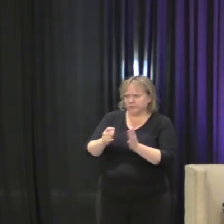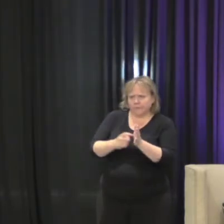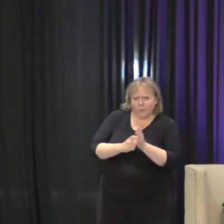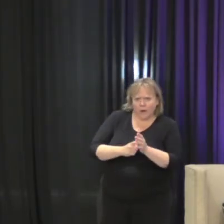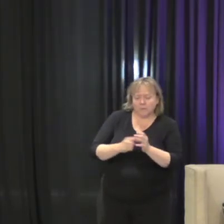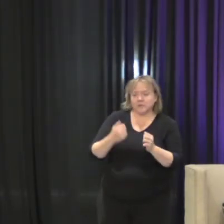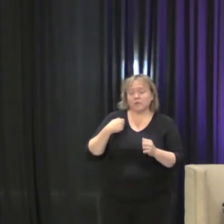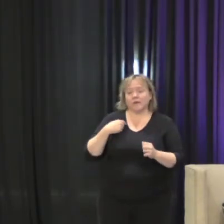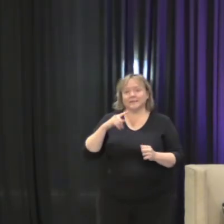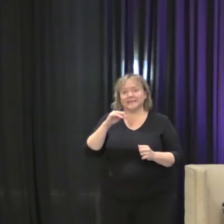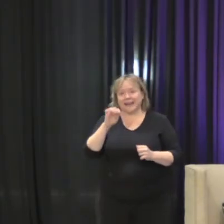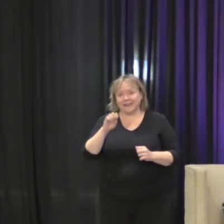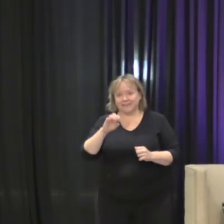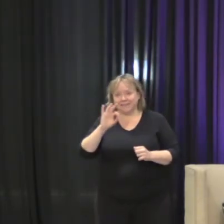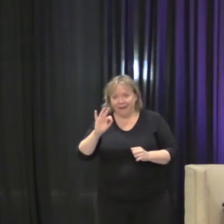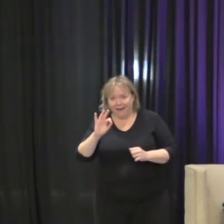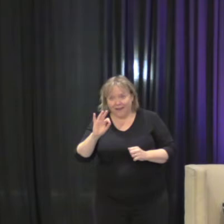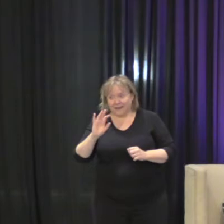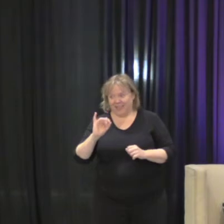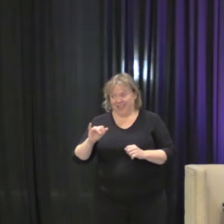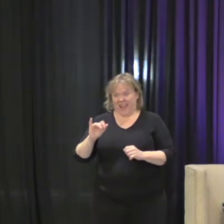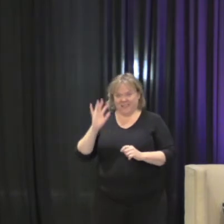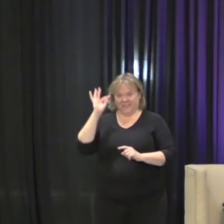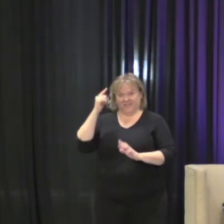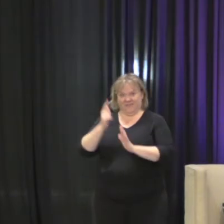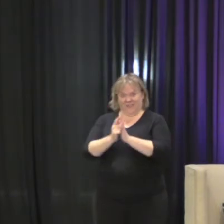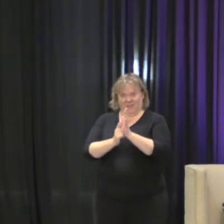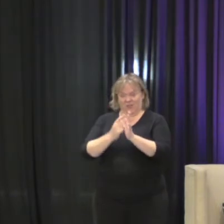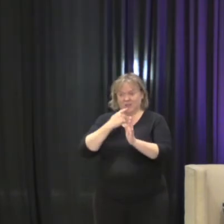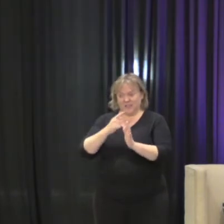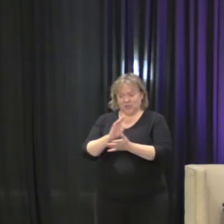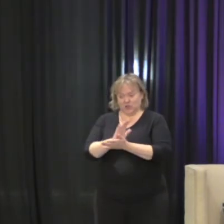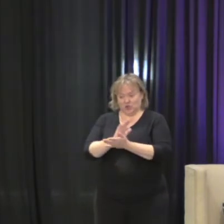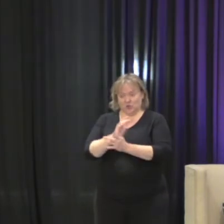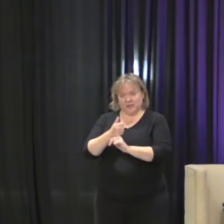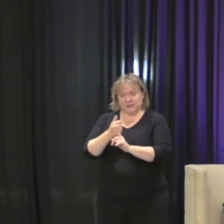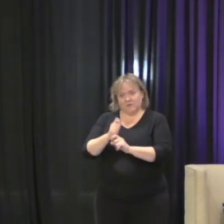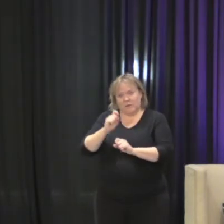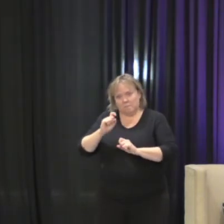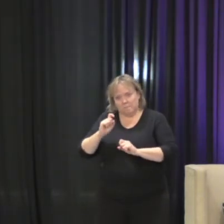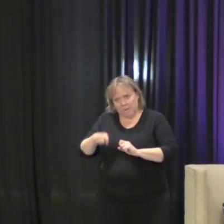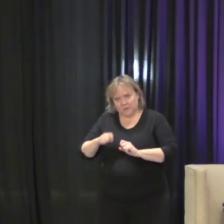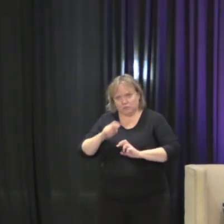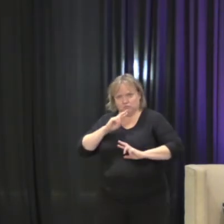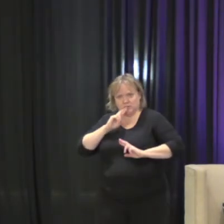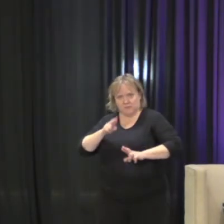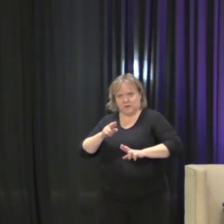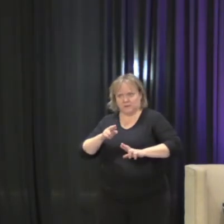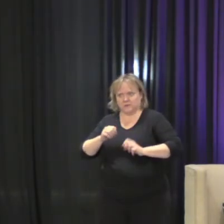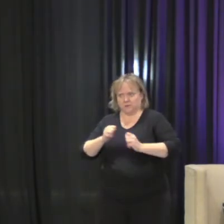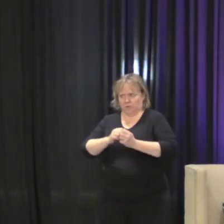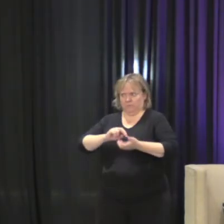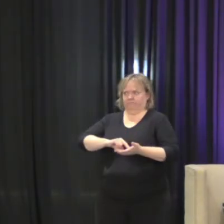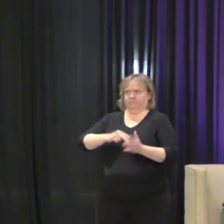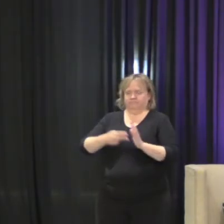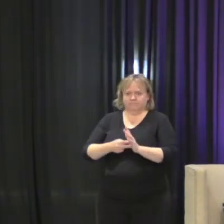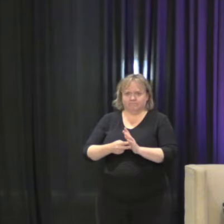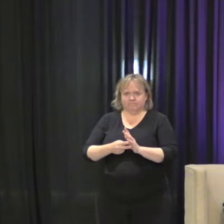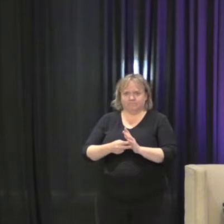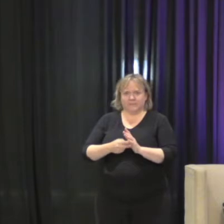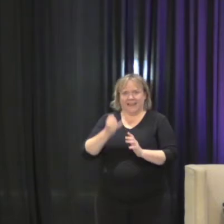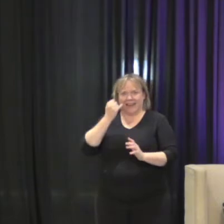IX, the federal law, requiring that schools respond meaningfully to complaints of sexual violence and